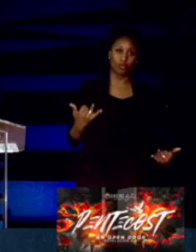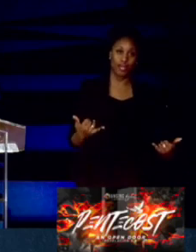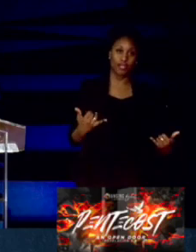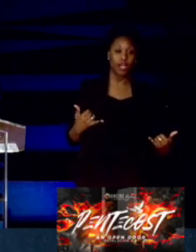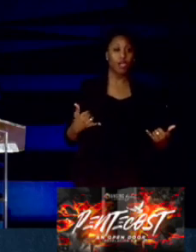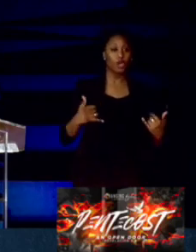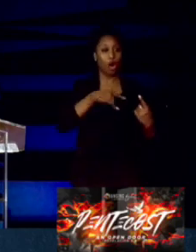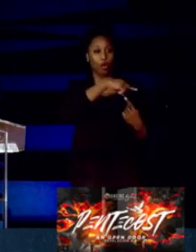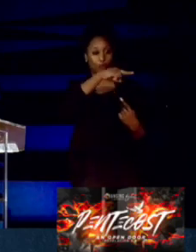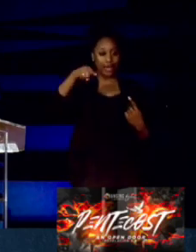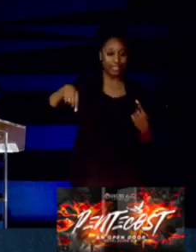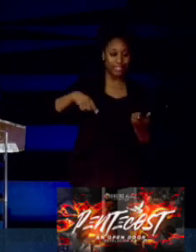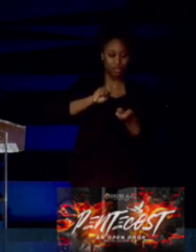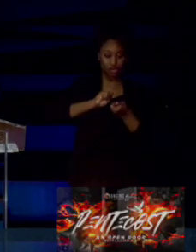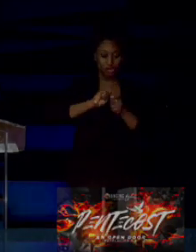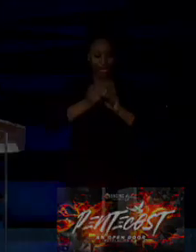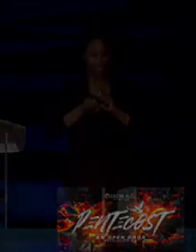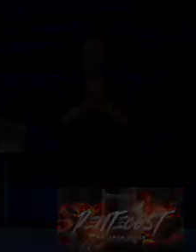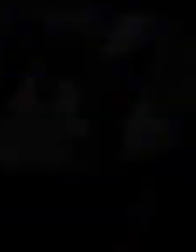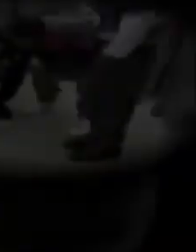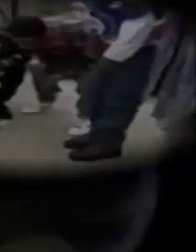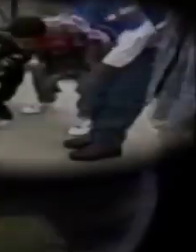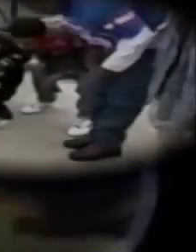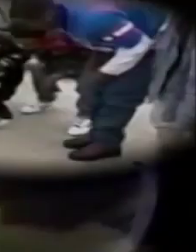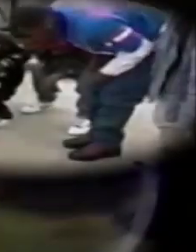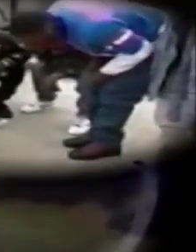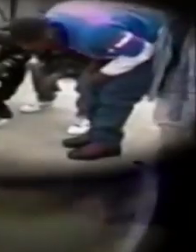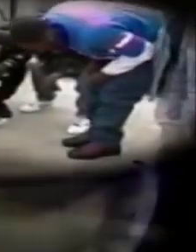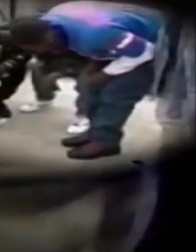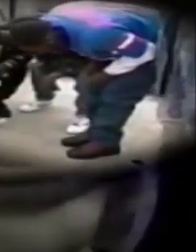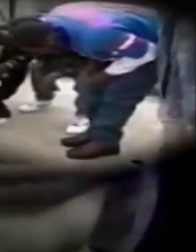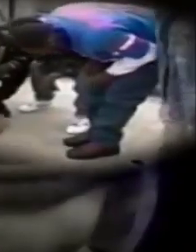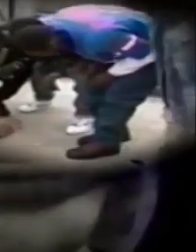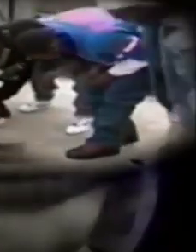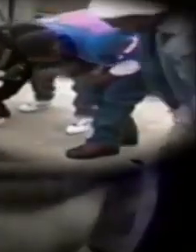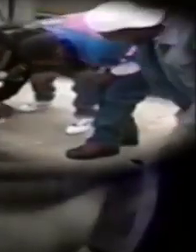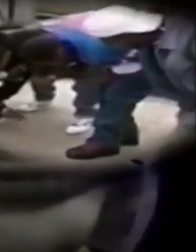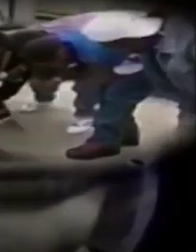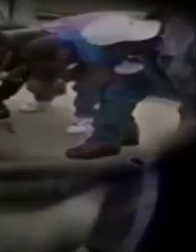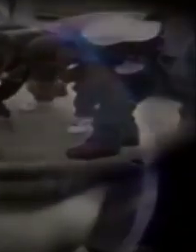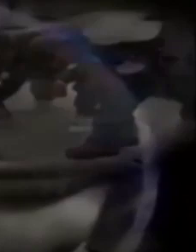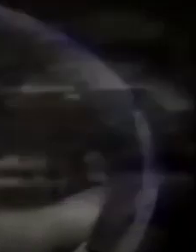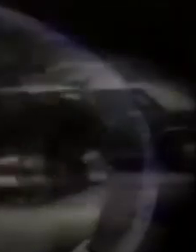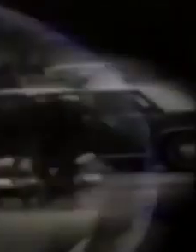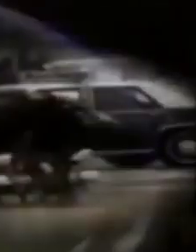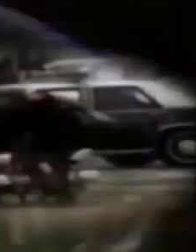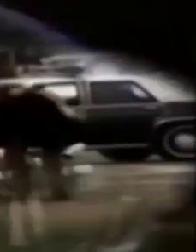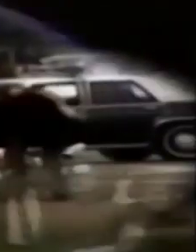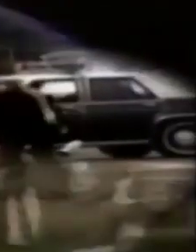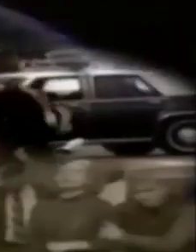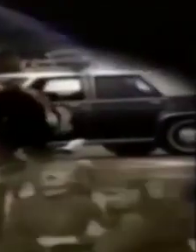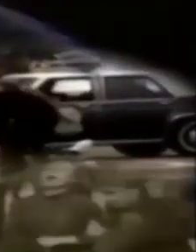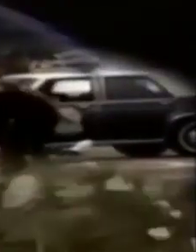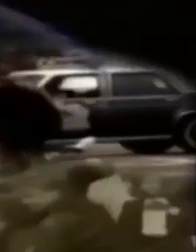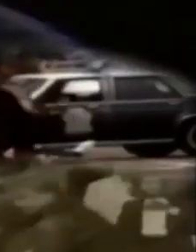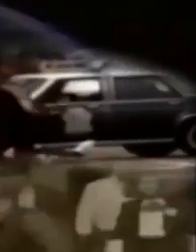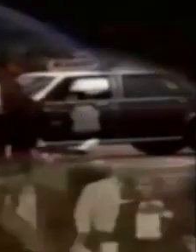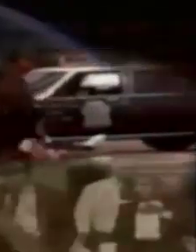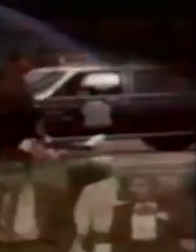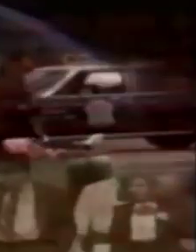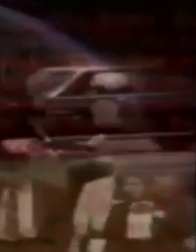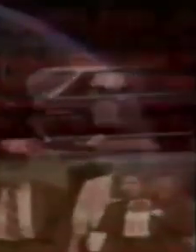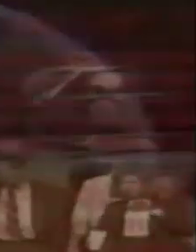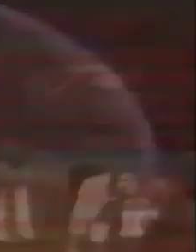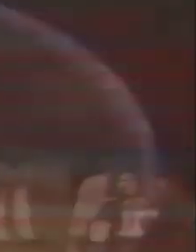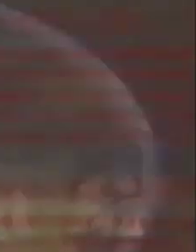turning into another move. Be not conformed to this world, but be transformed by the renewing of your